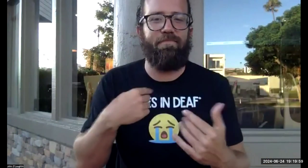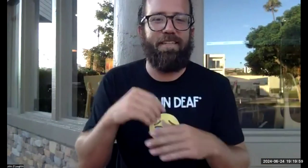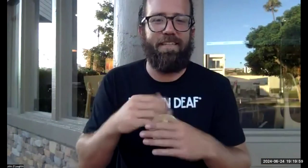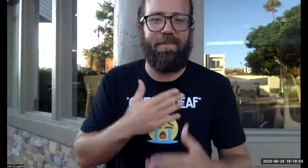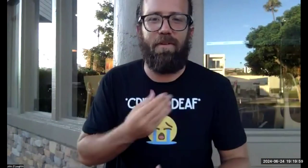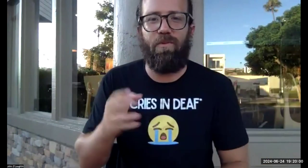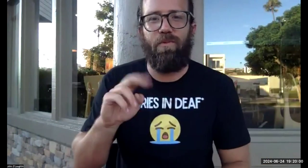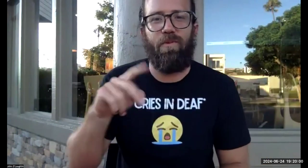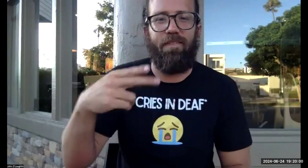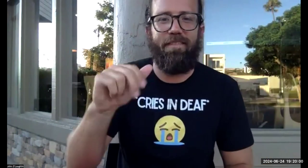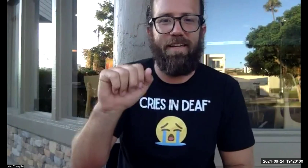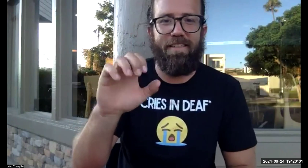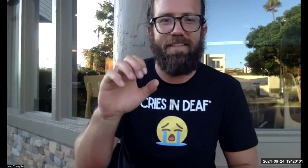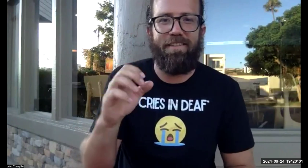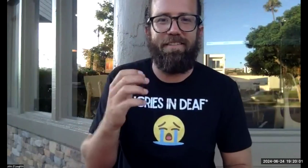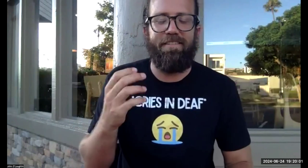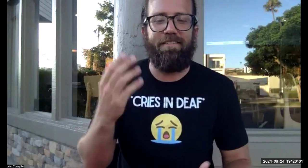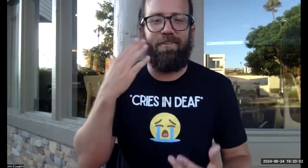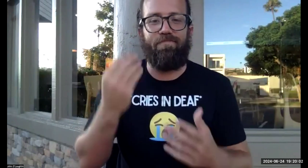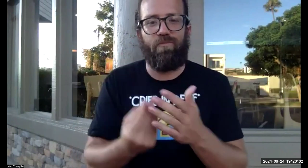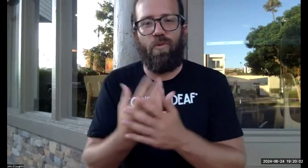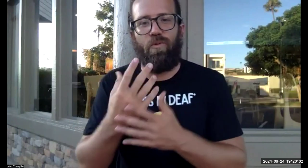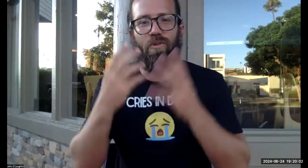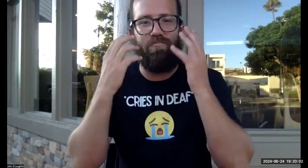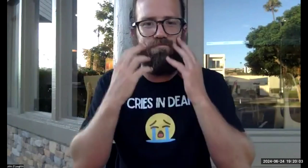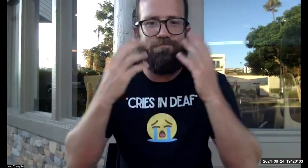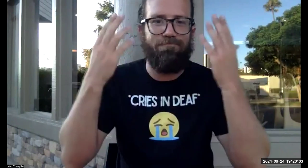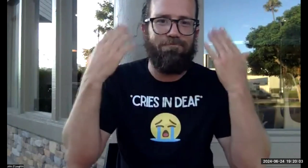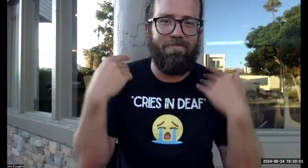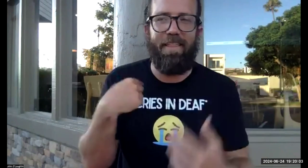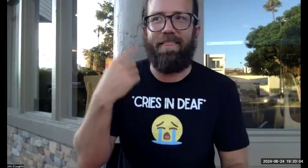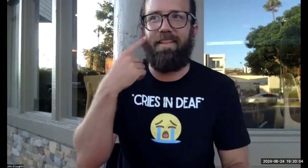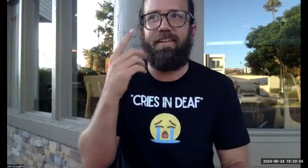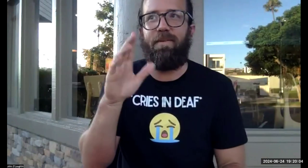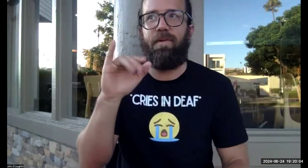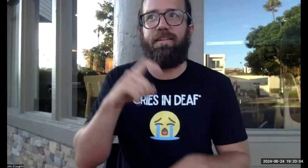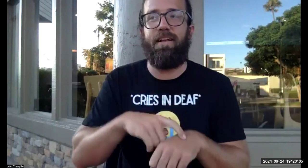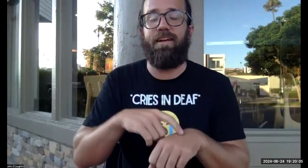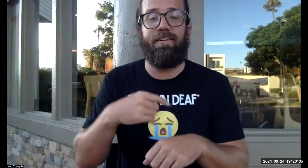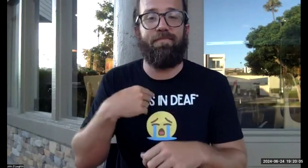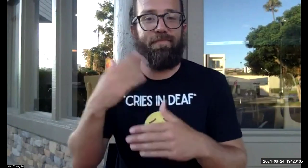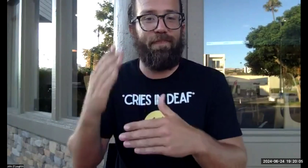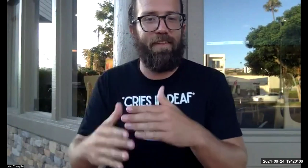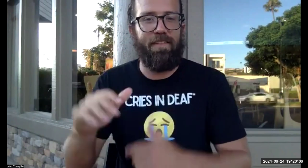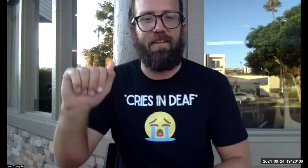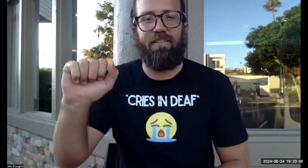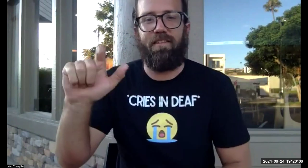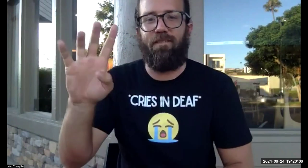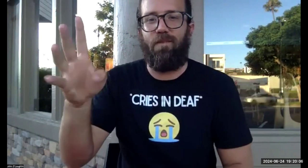and shaved beard, but right now I'm in my own phase of hair growth. And so that was from back